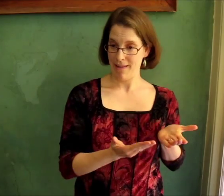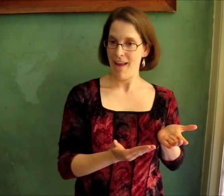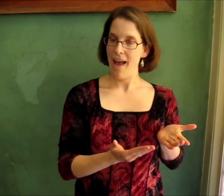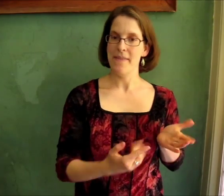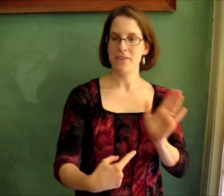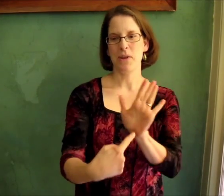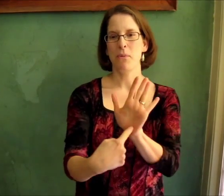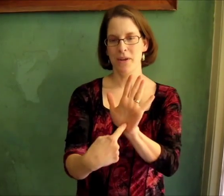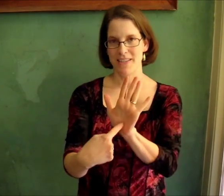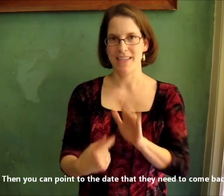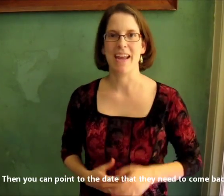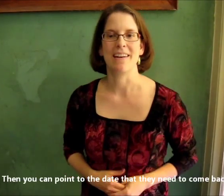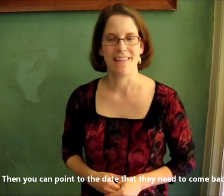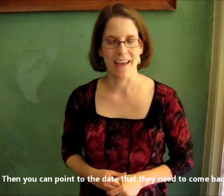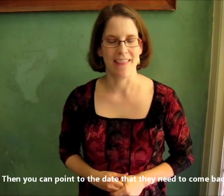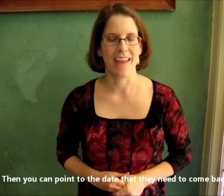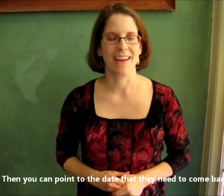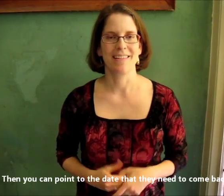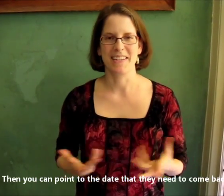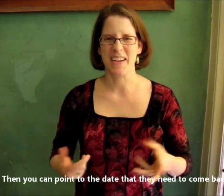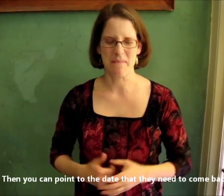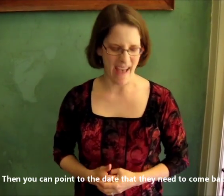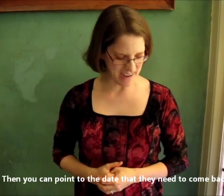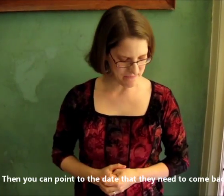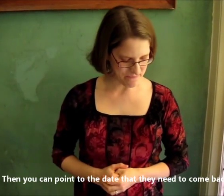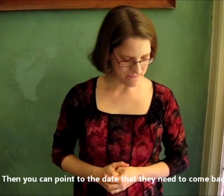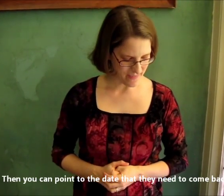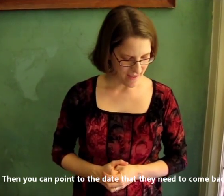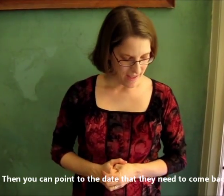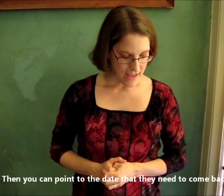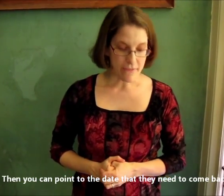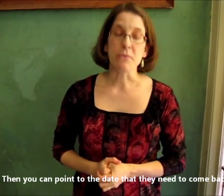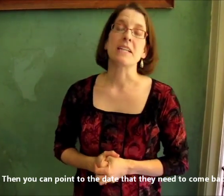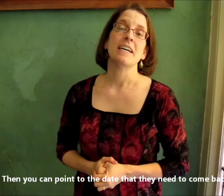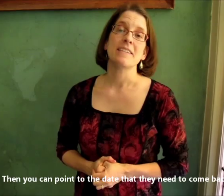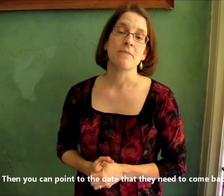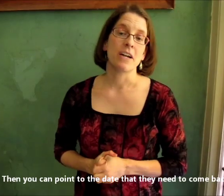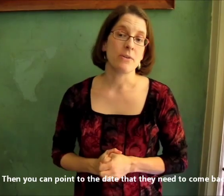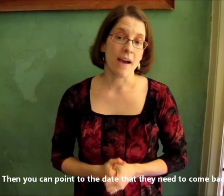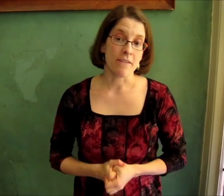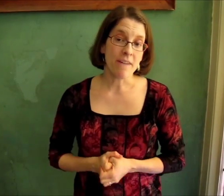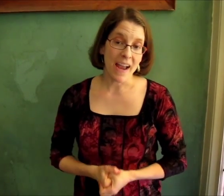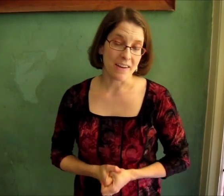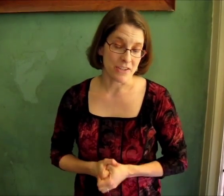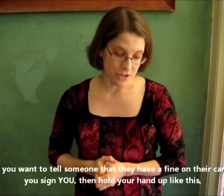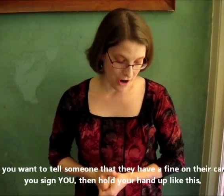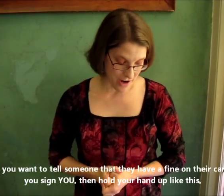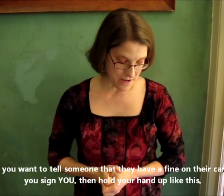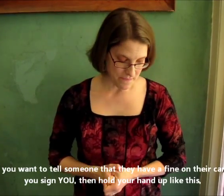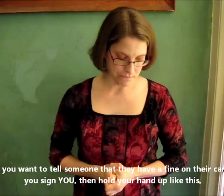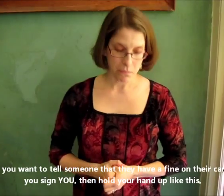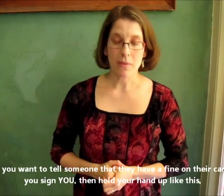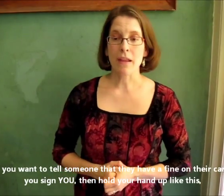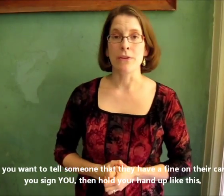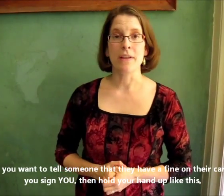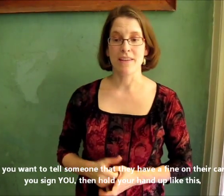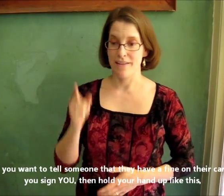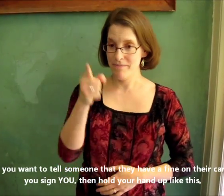And then you can point to the date that they need to come back. If you want to tell someone you have a fine on your card, you can tell them